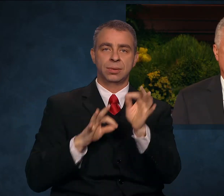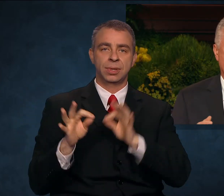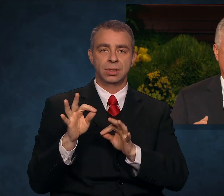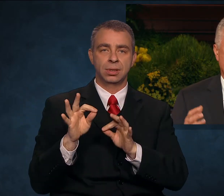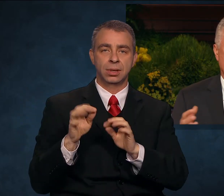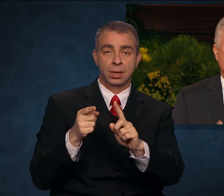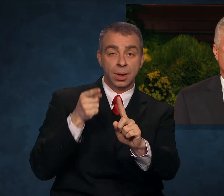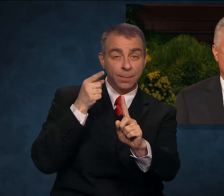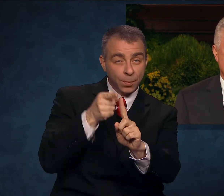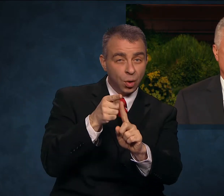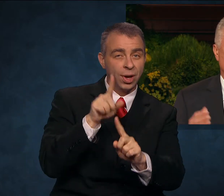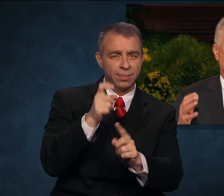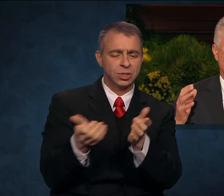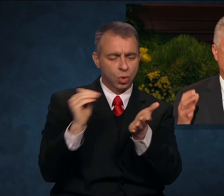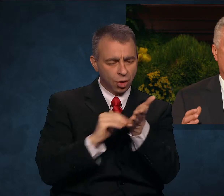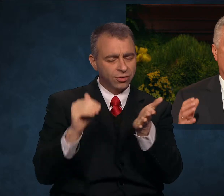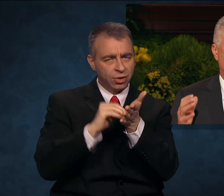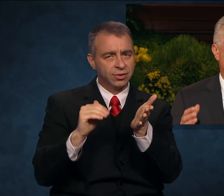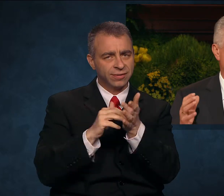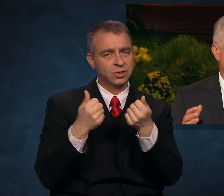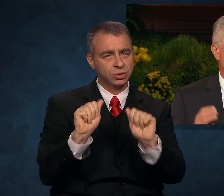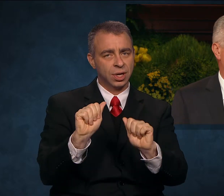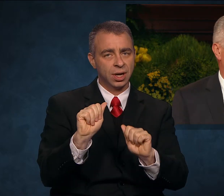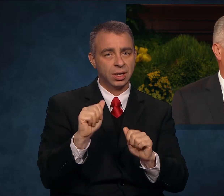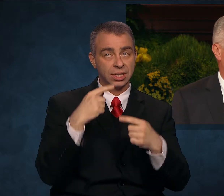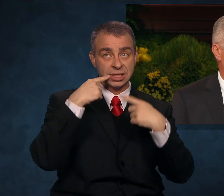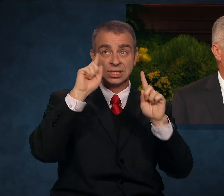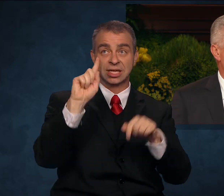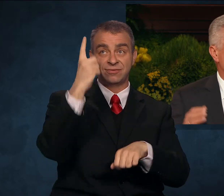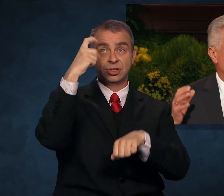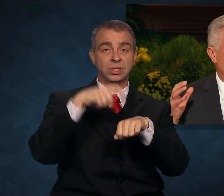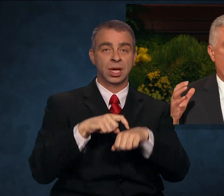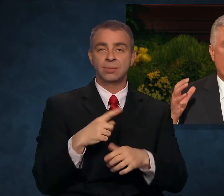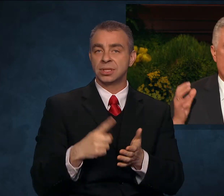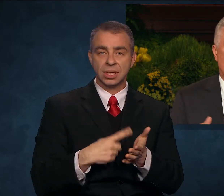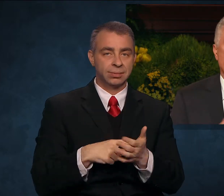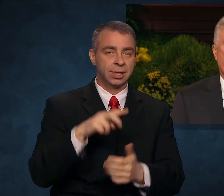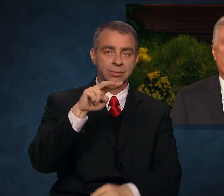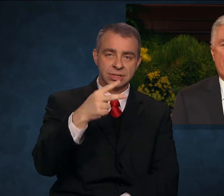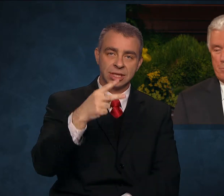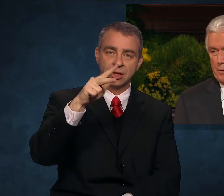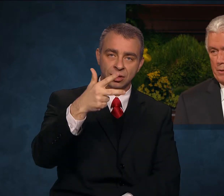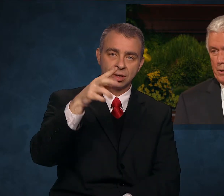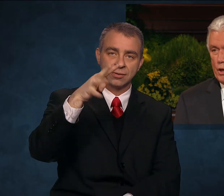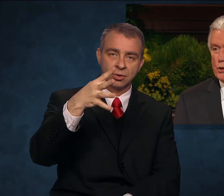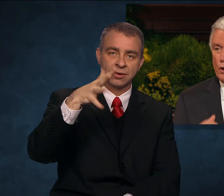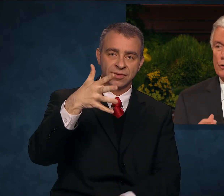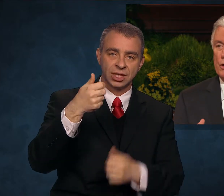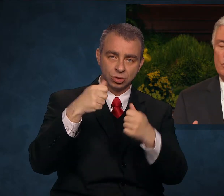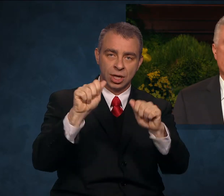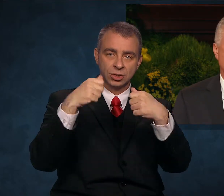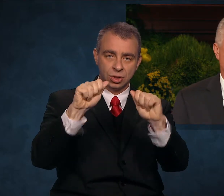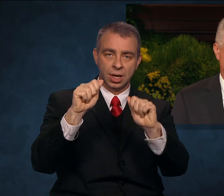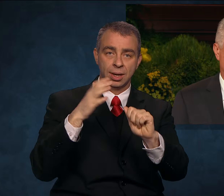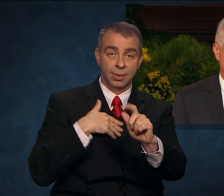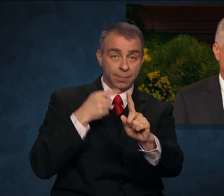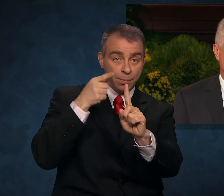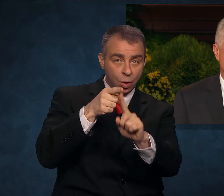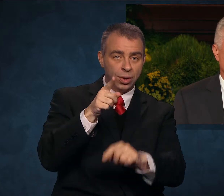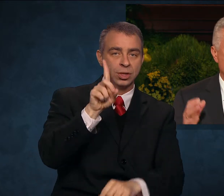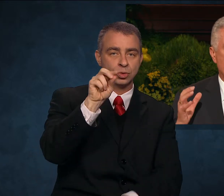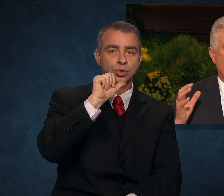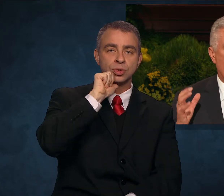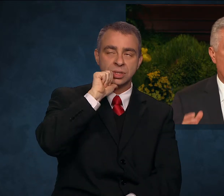Sometimes it takes several attempts before people find success. So don't give up. Don't lose faith.